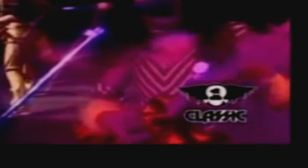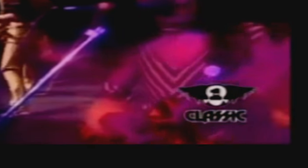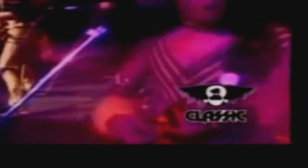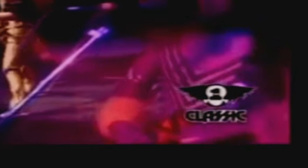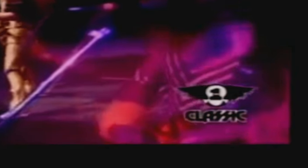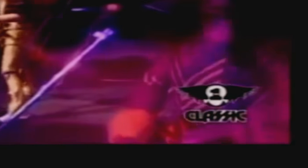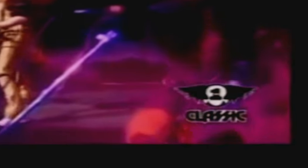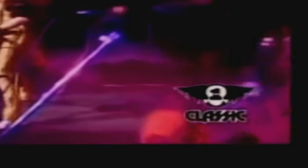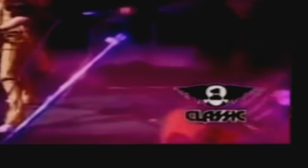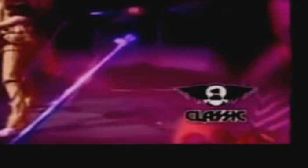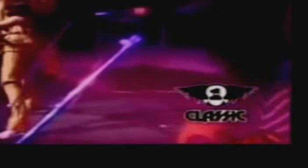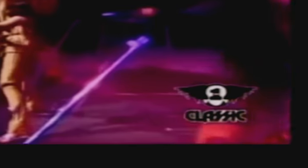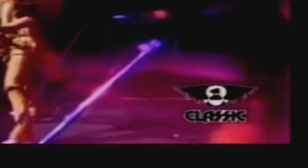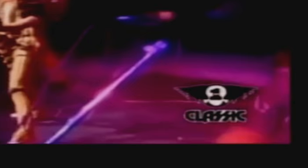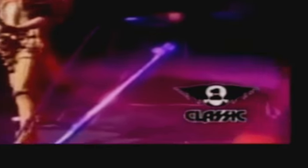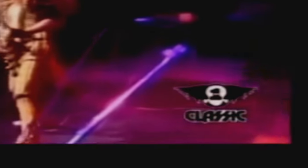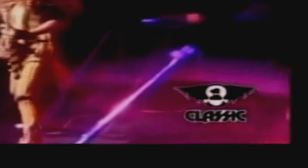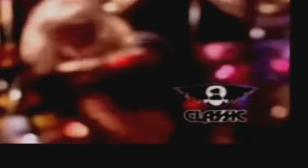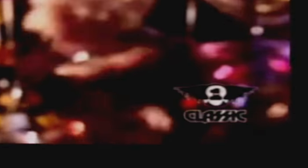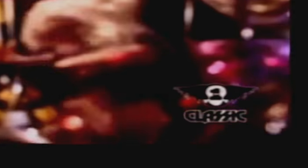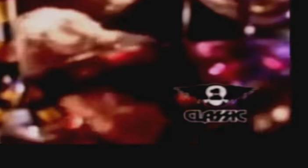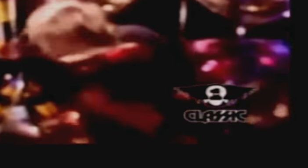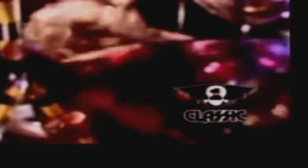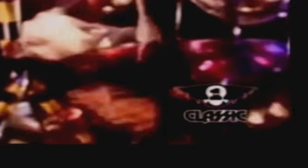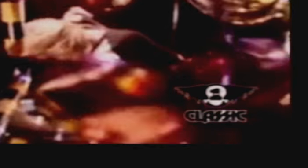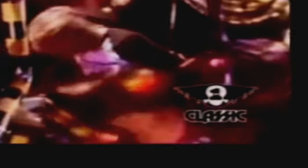soldiers under command